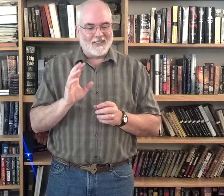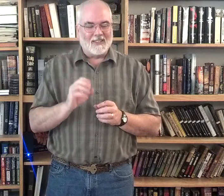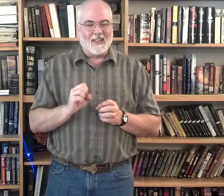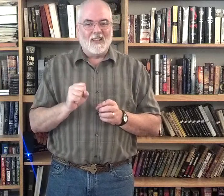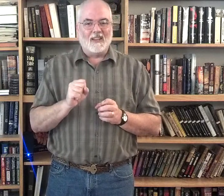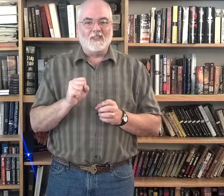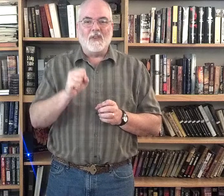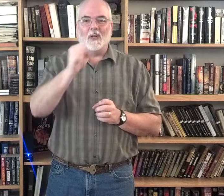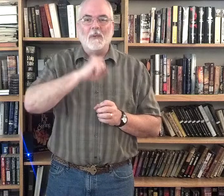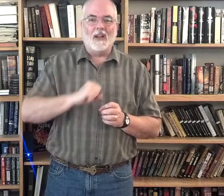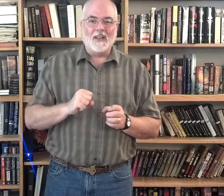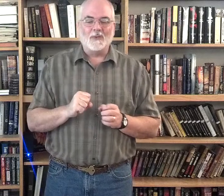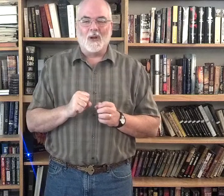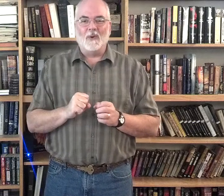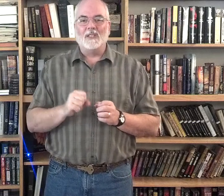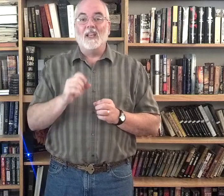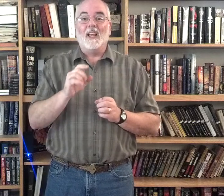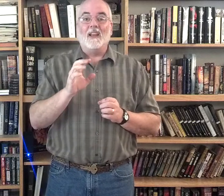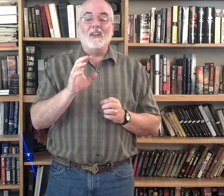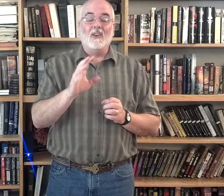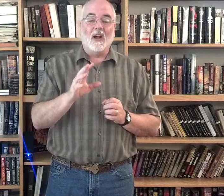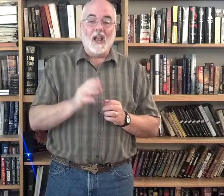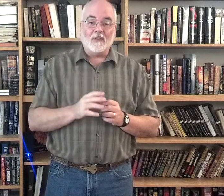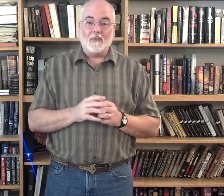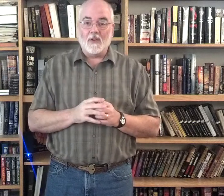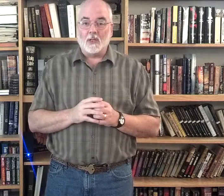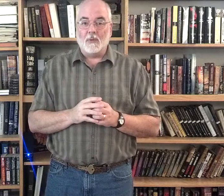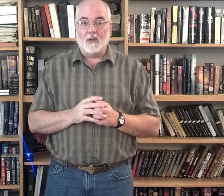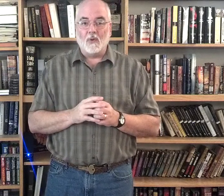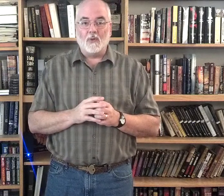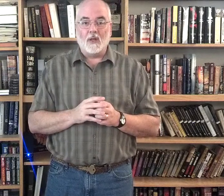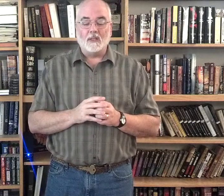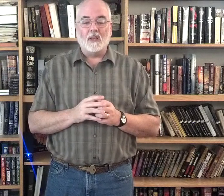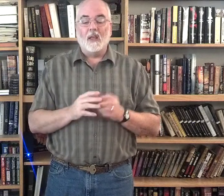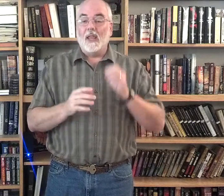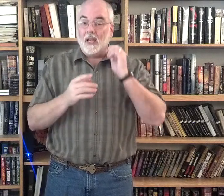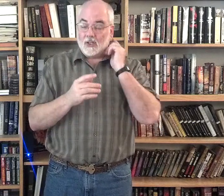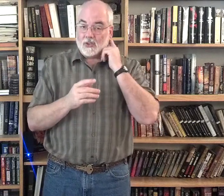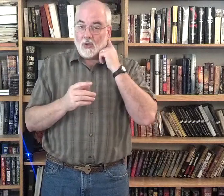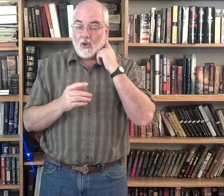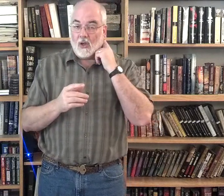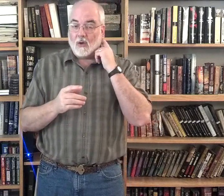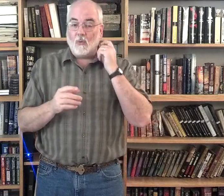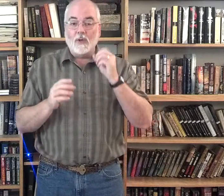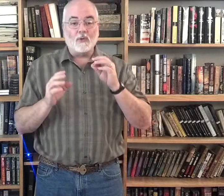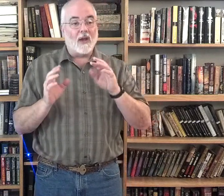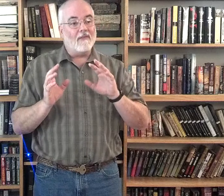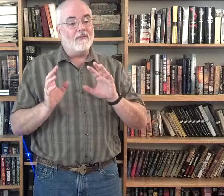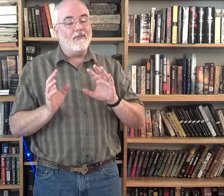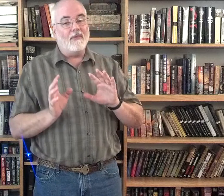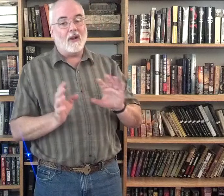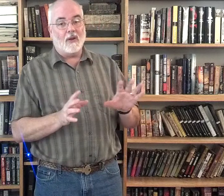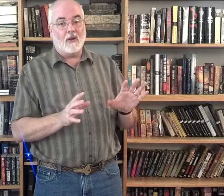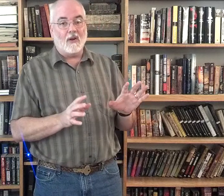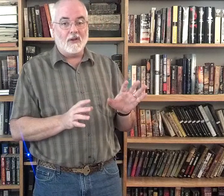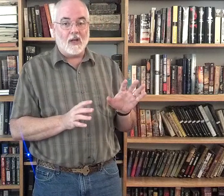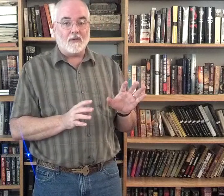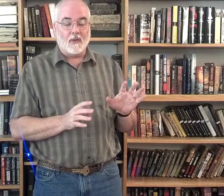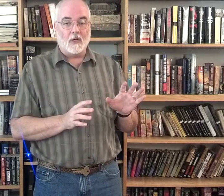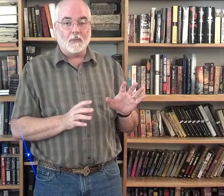Anyway, fingerspelling, that's where I was. You're going to have to fingerspell a few things. In a song, we try very hard not to fingerspell